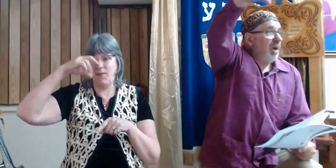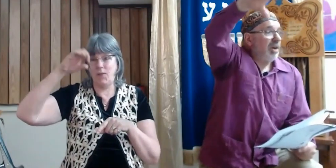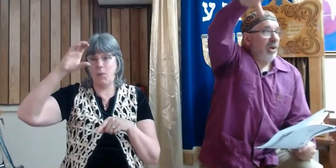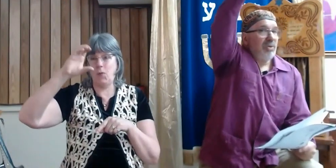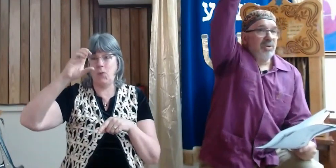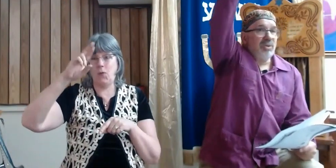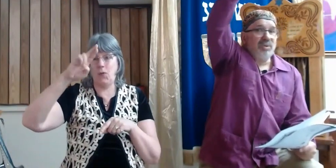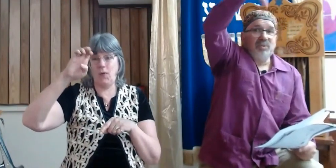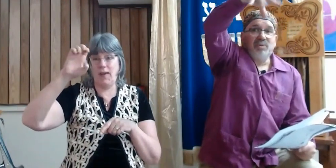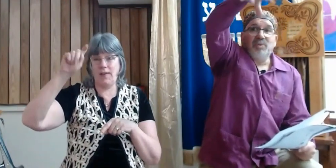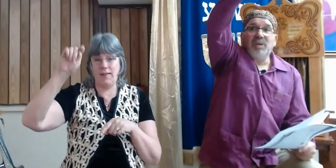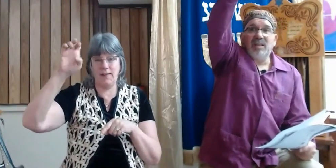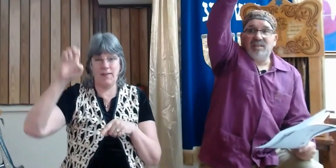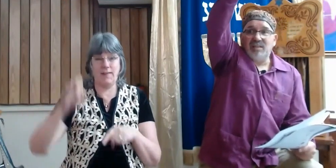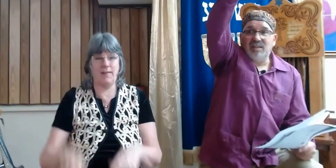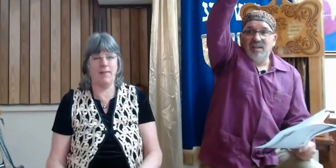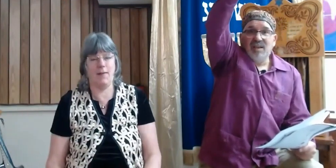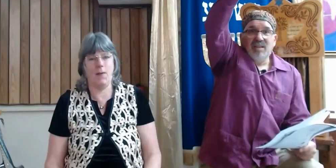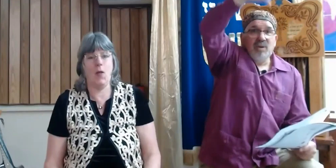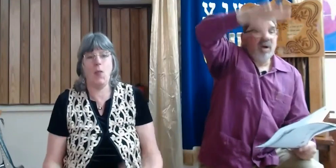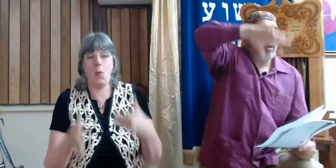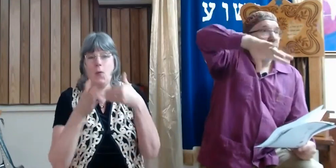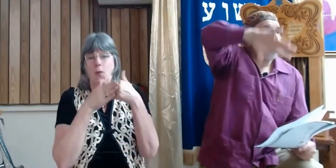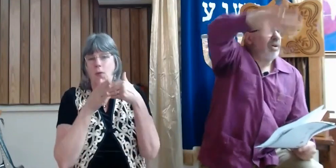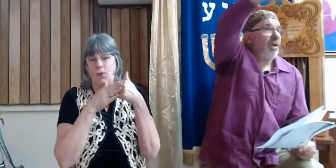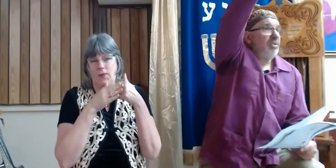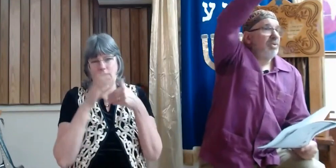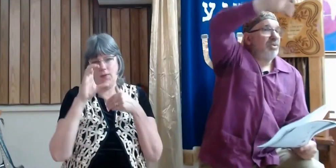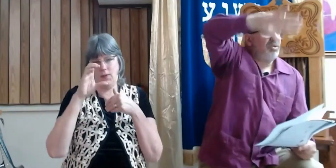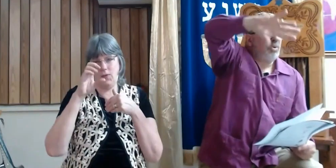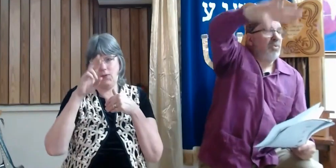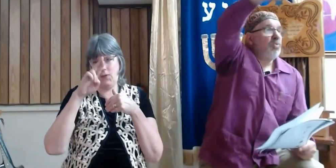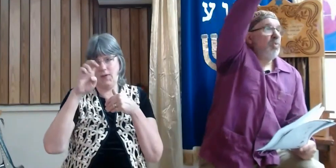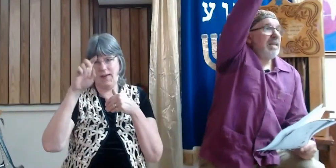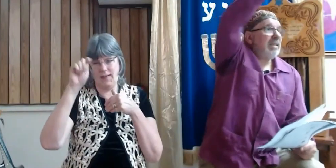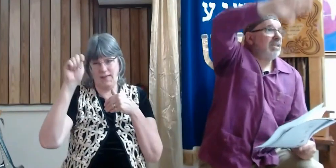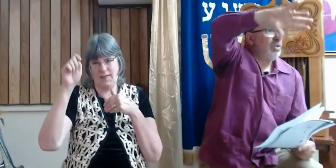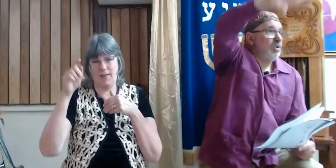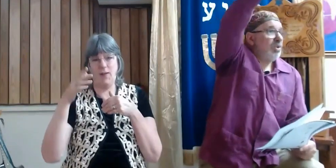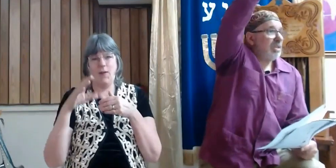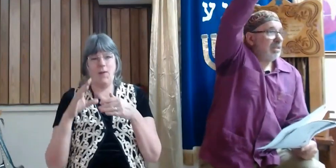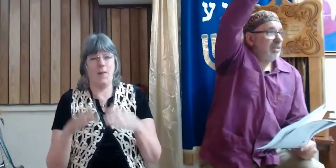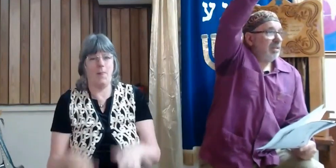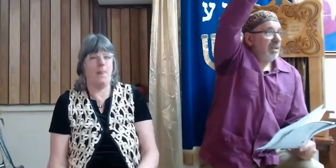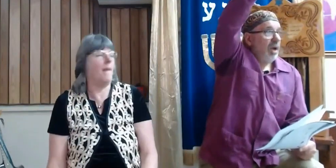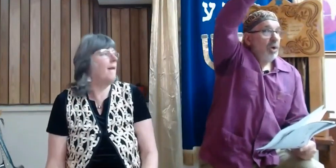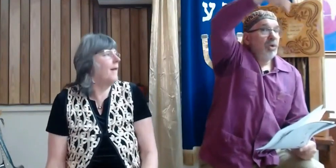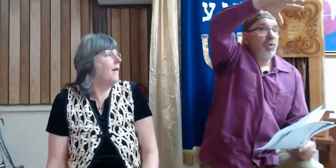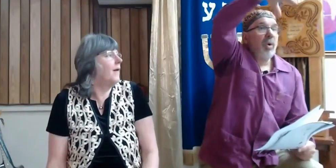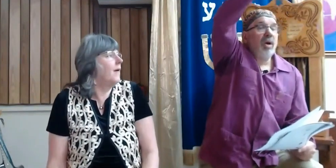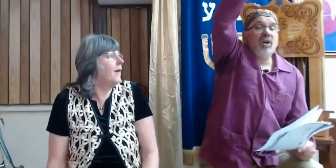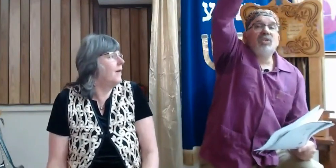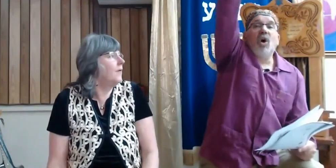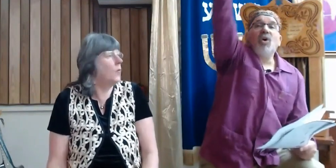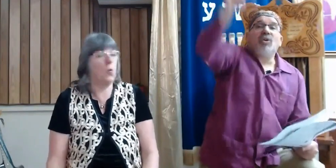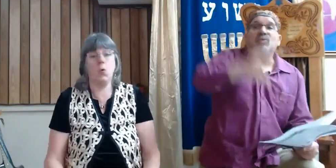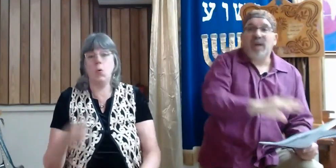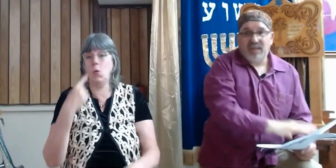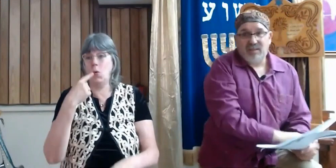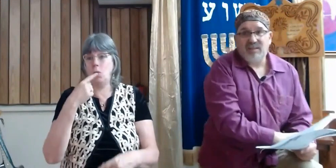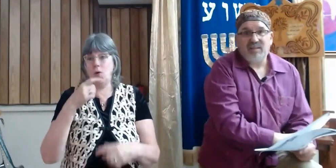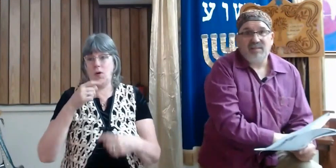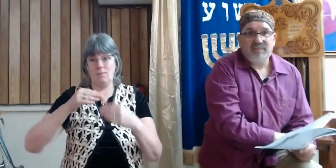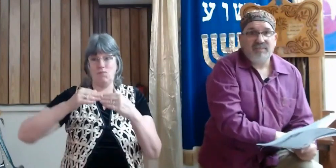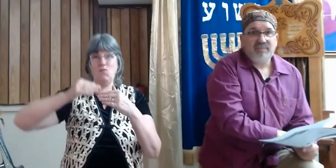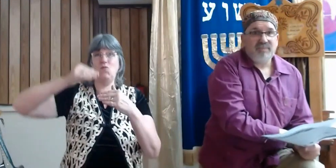They were closer to Greece. They were closer to the westerners who were a taller